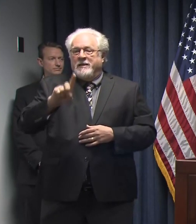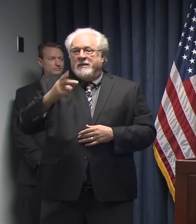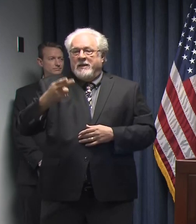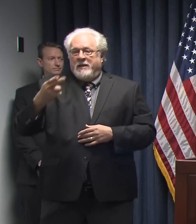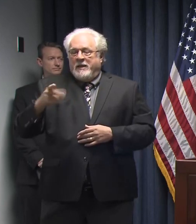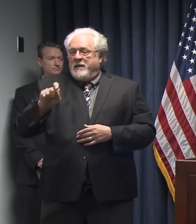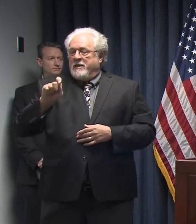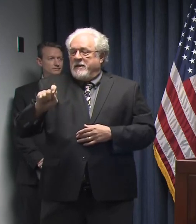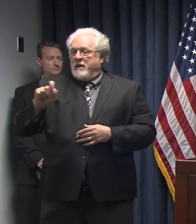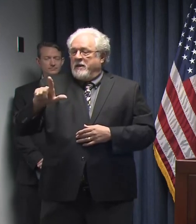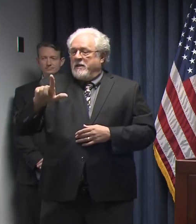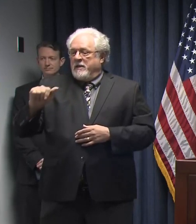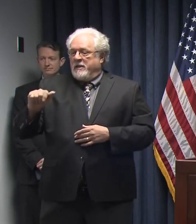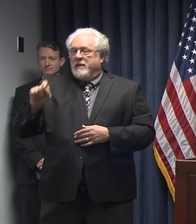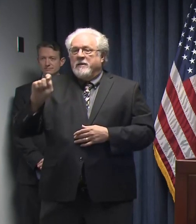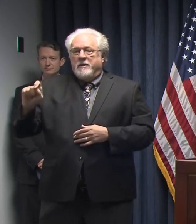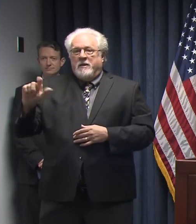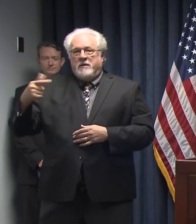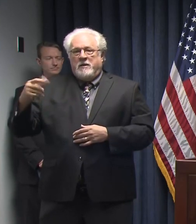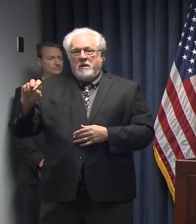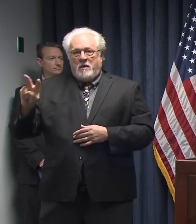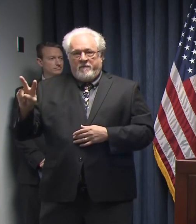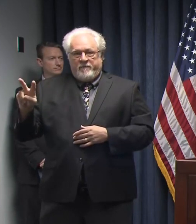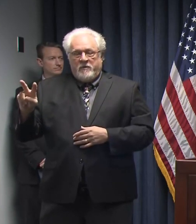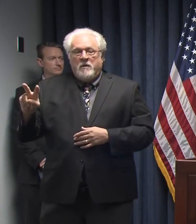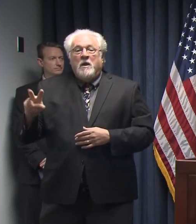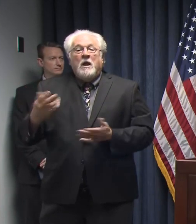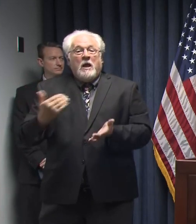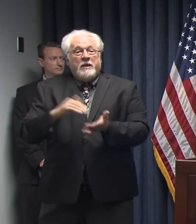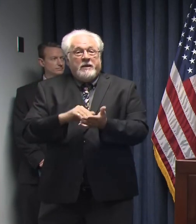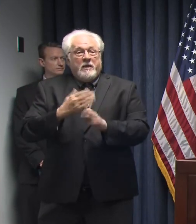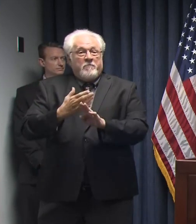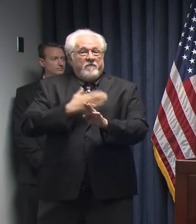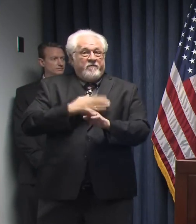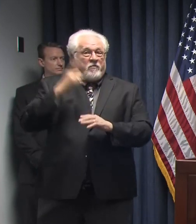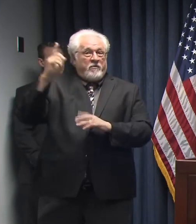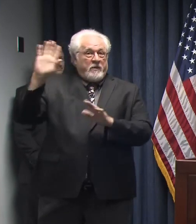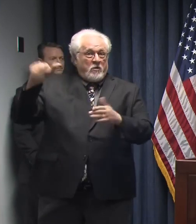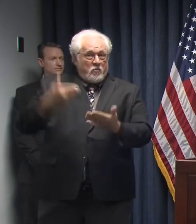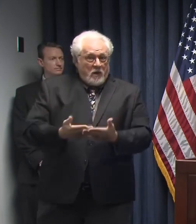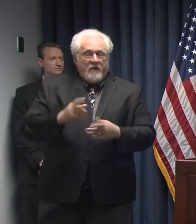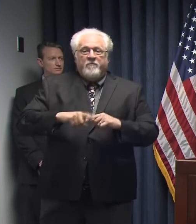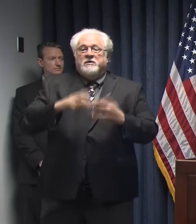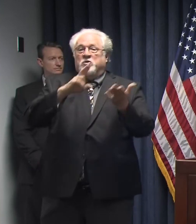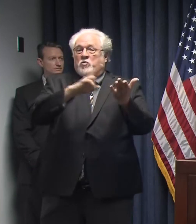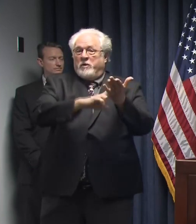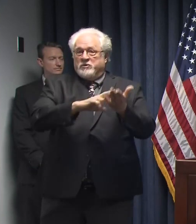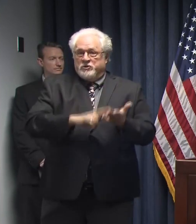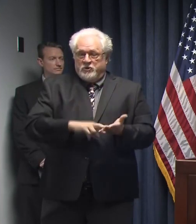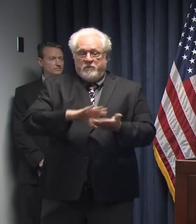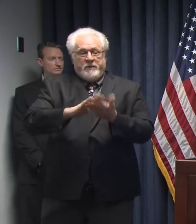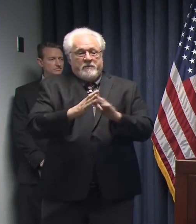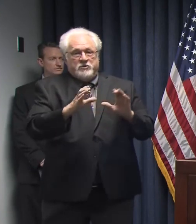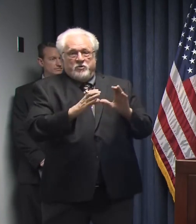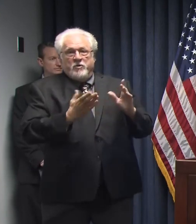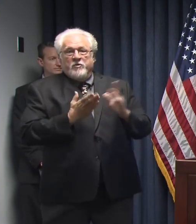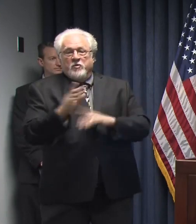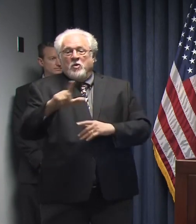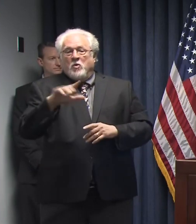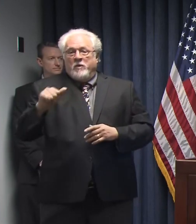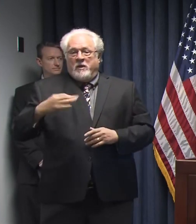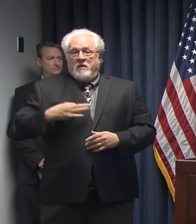.louisiana.gov. Again, before they arrive, they have to register and become credentialed through Louisiana's